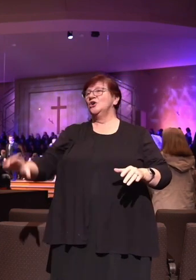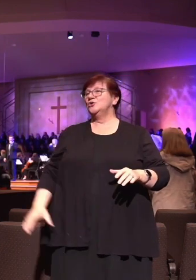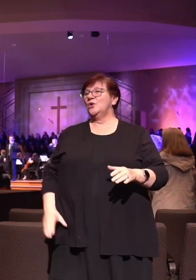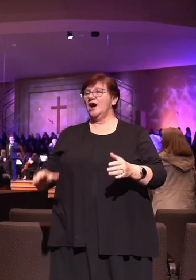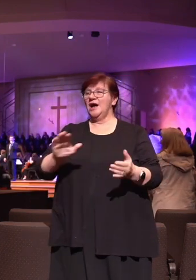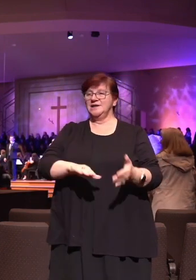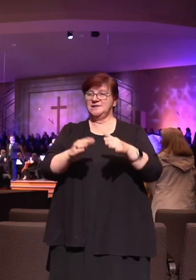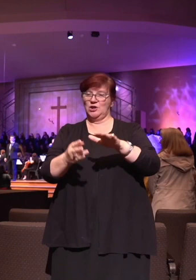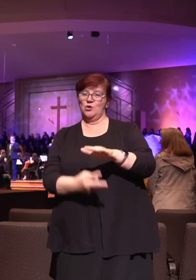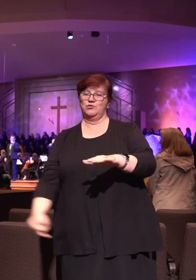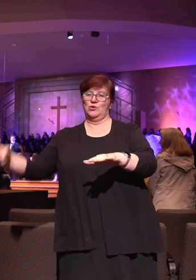Christ arose.